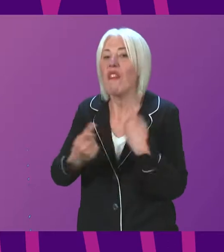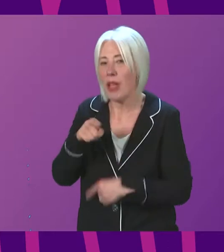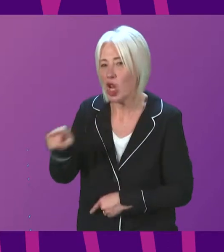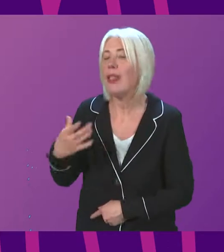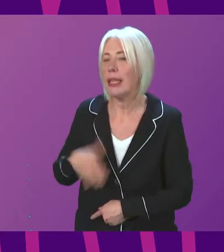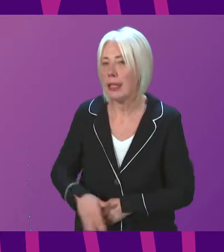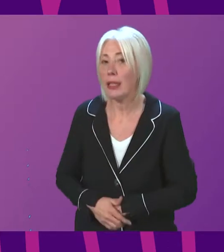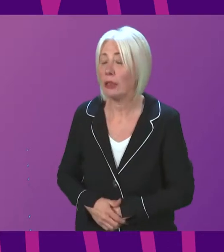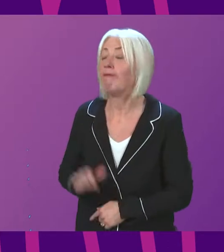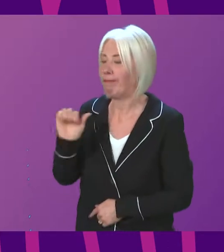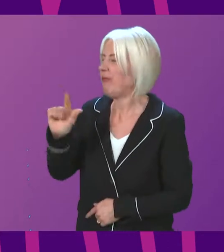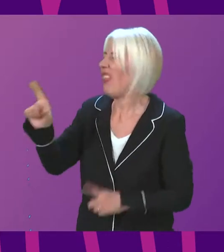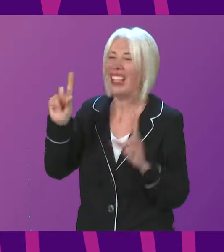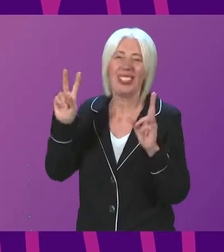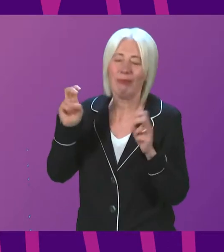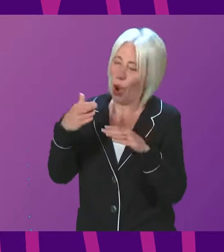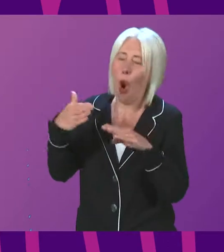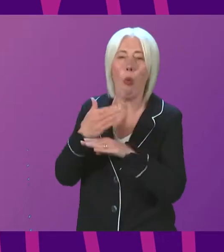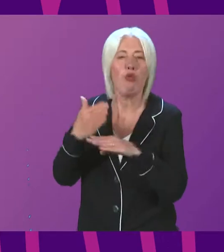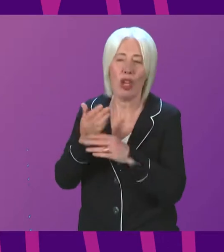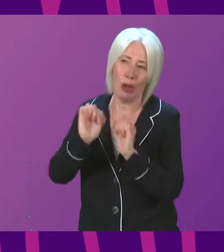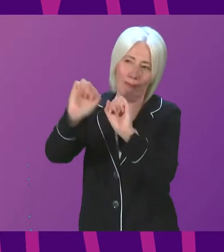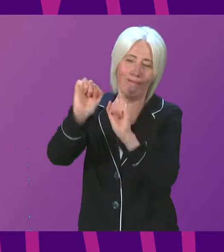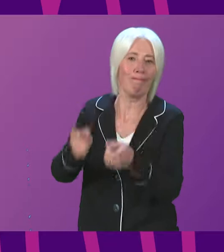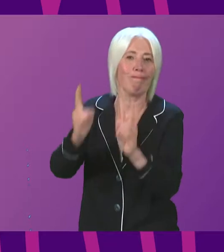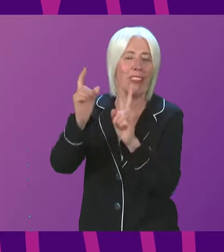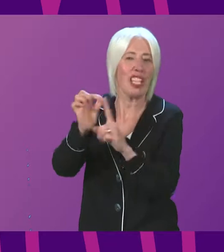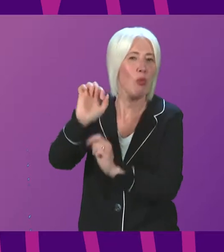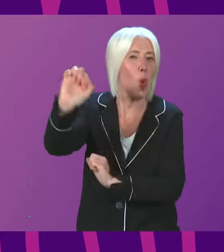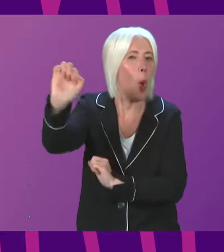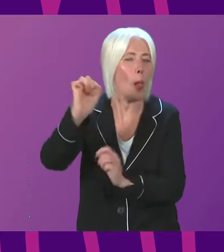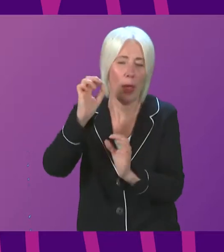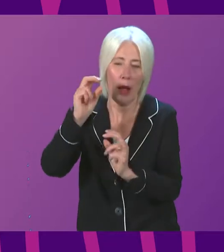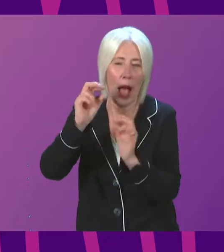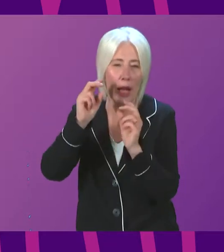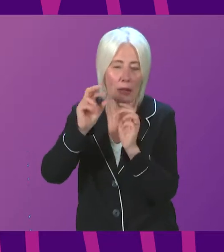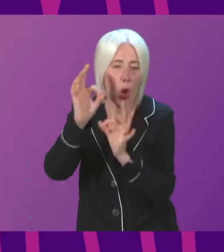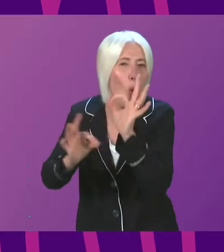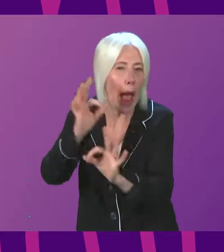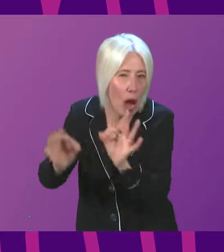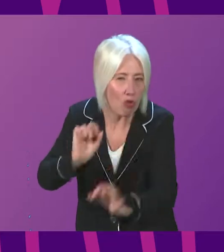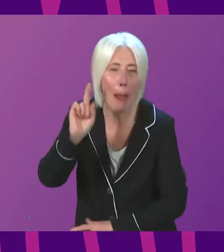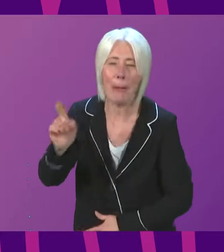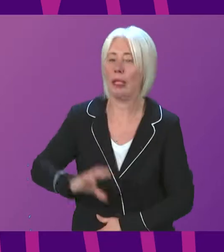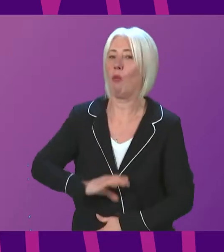much an operational question for Lady Poole and her inquiry. But then I'm confident, because of Lady Poole's